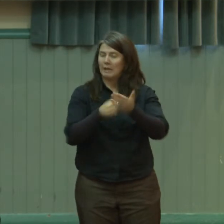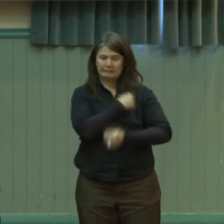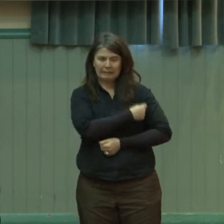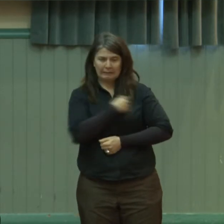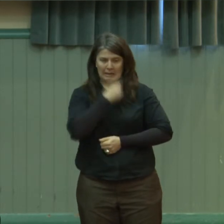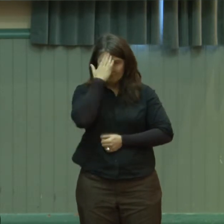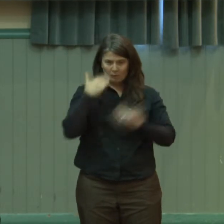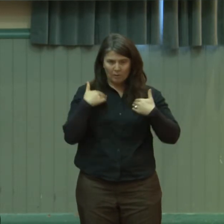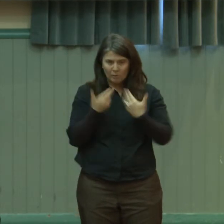for deaf children.